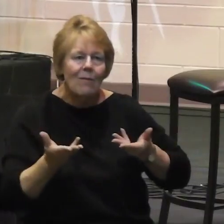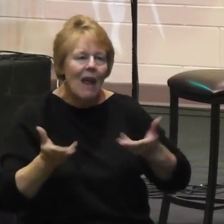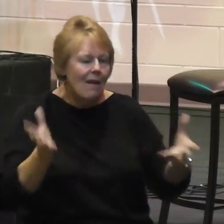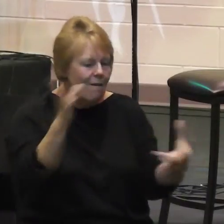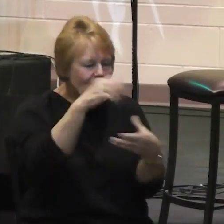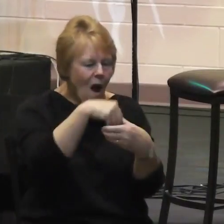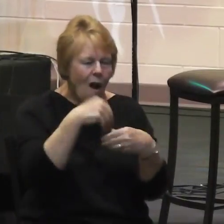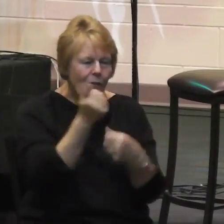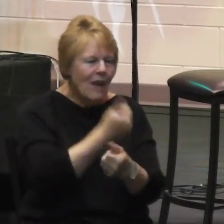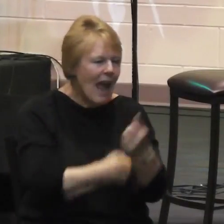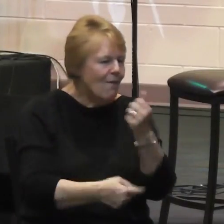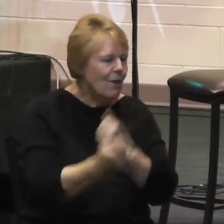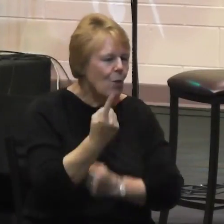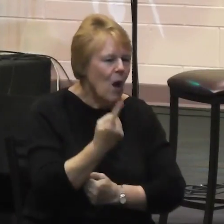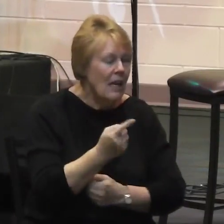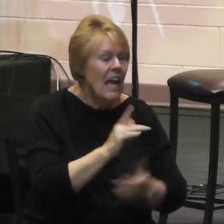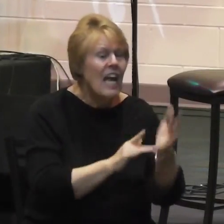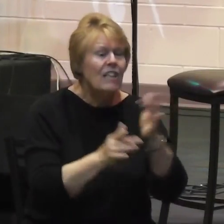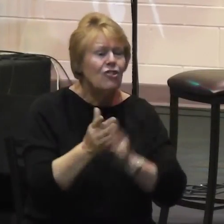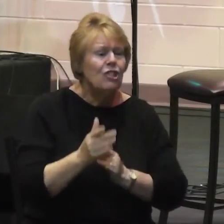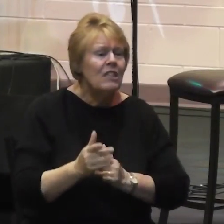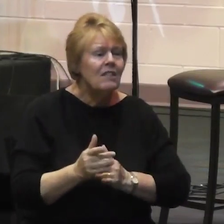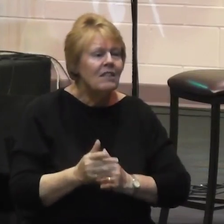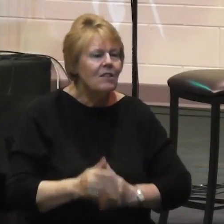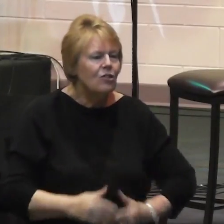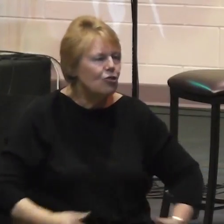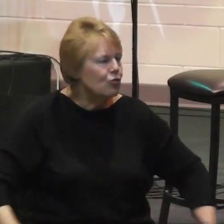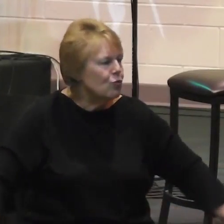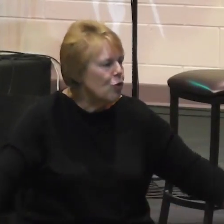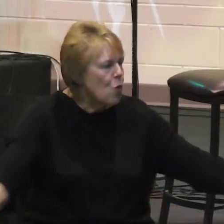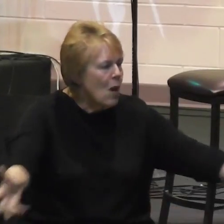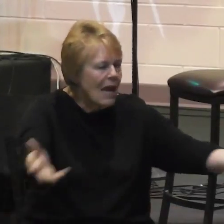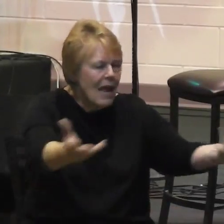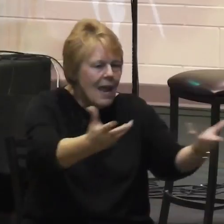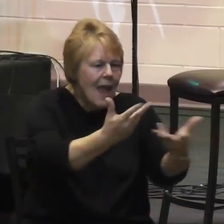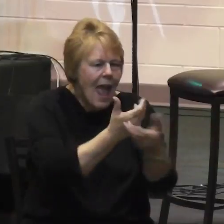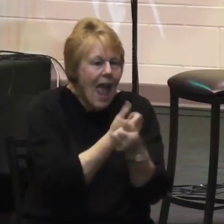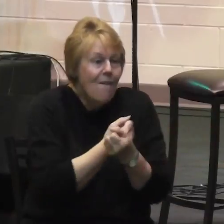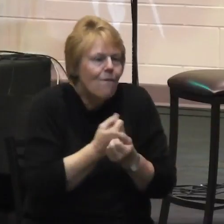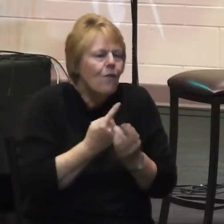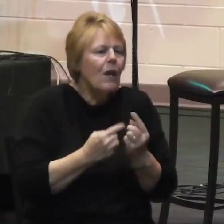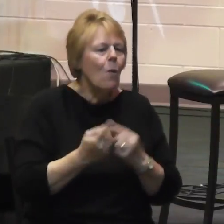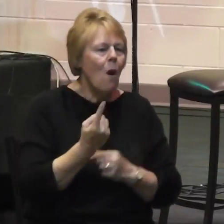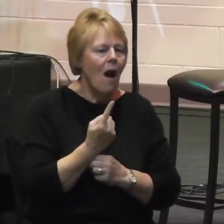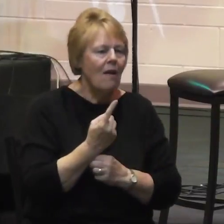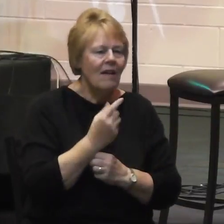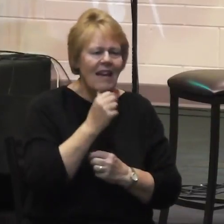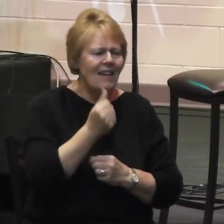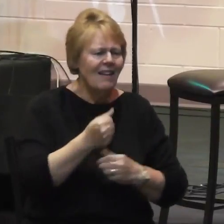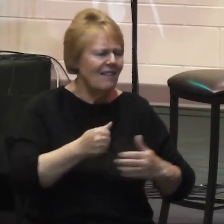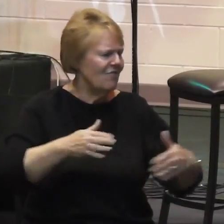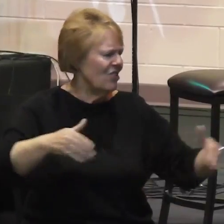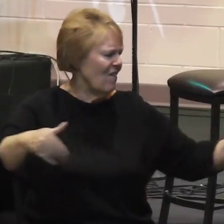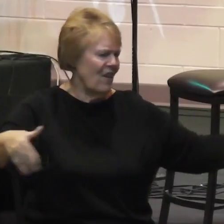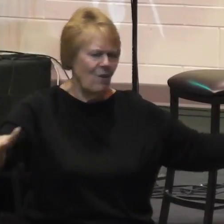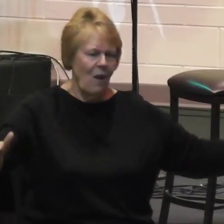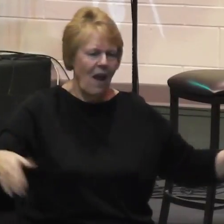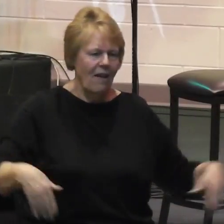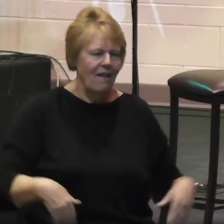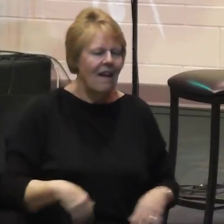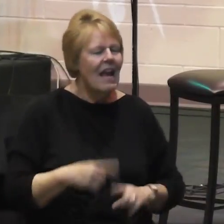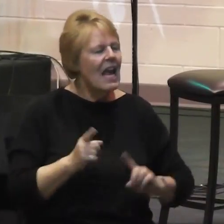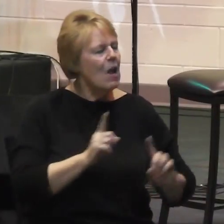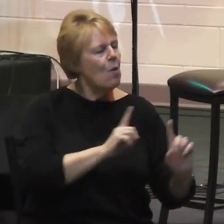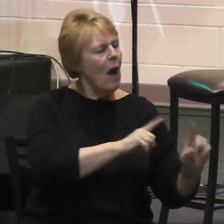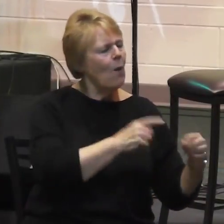Jesus drew in people as opposed to being exclusive. He hung out with the sinners. He hung out with